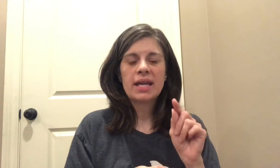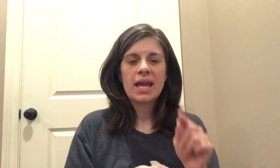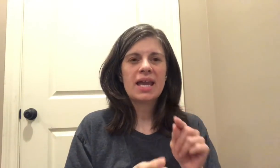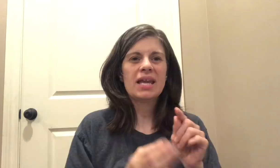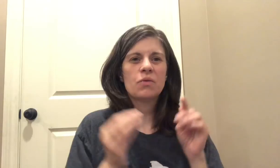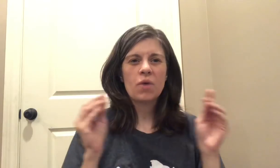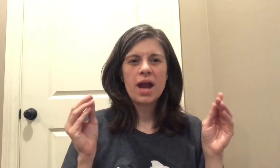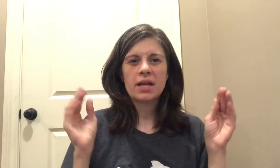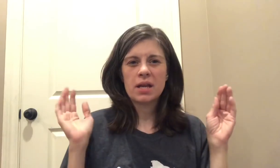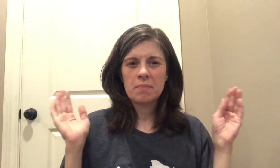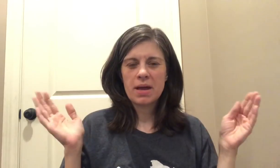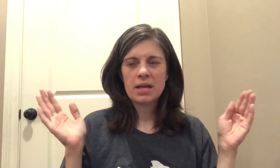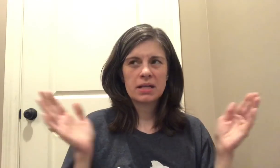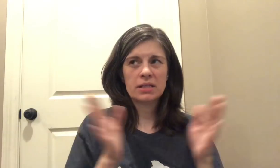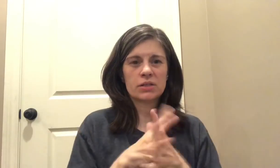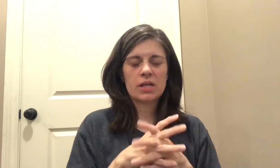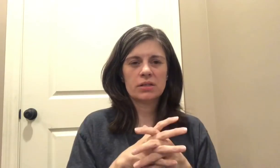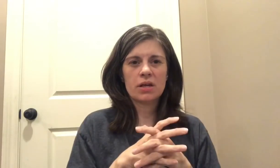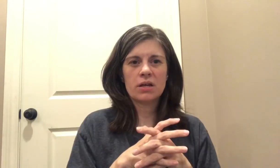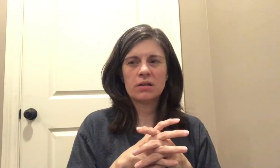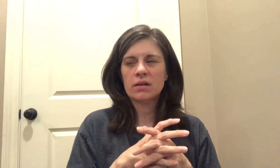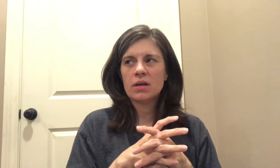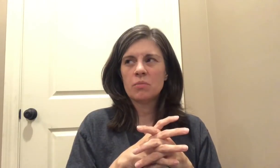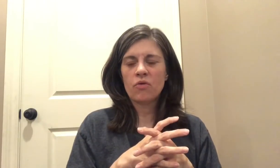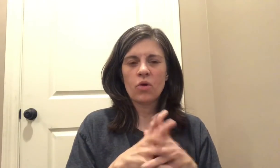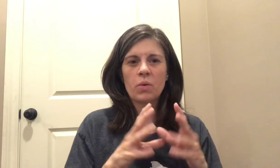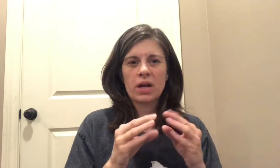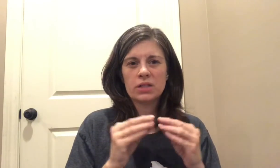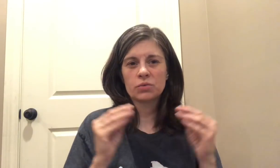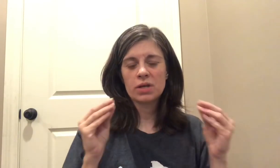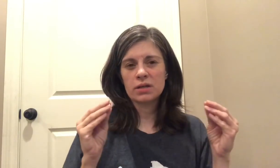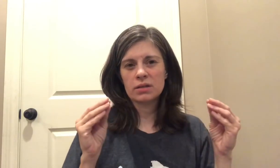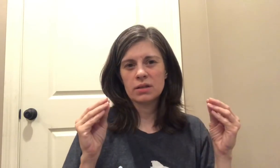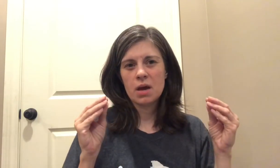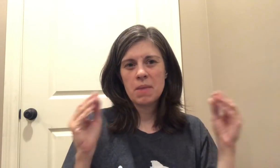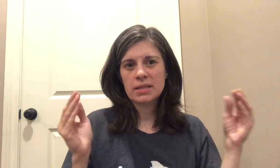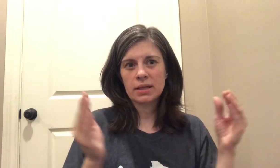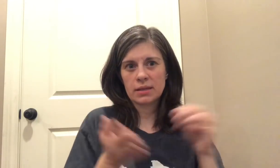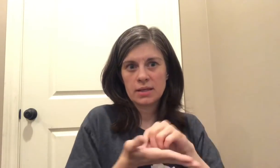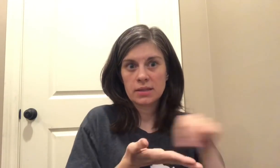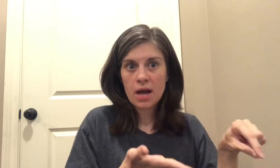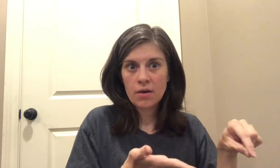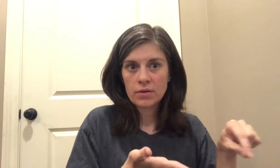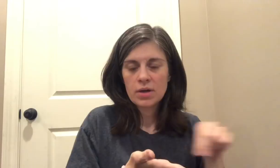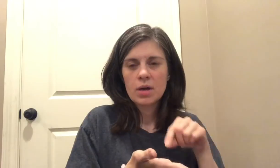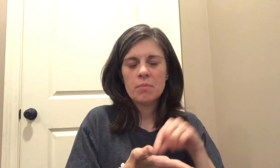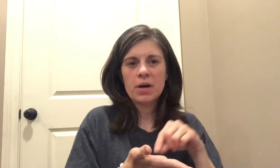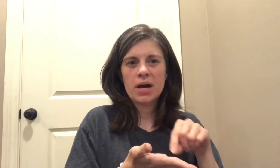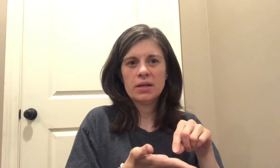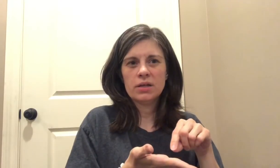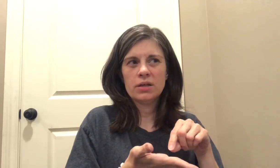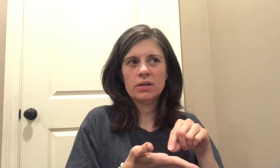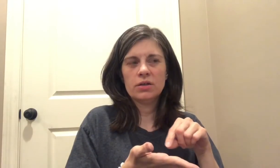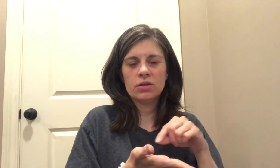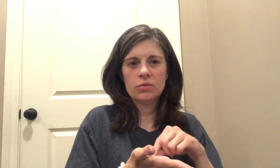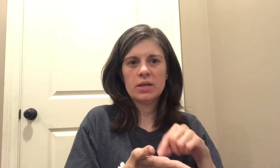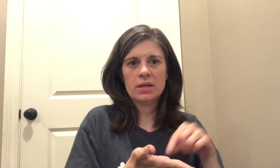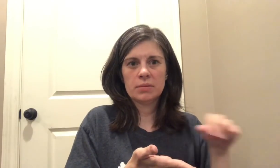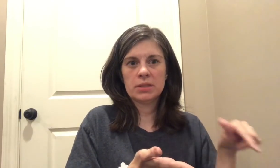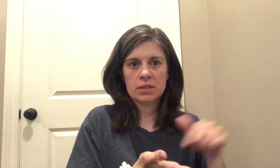he can write and then he's he's done before where he's written amazing things down but you need him to